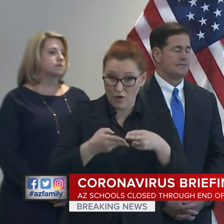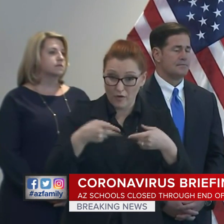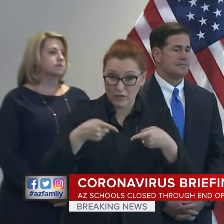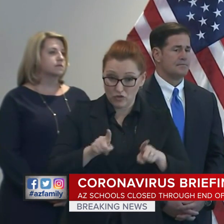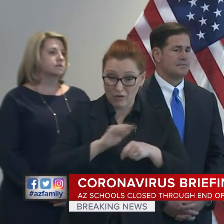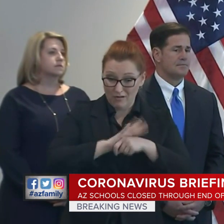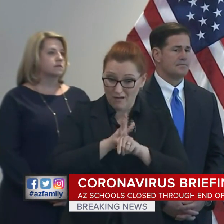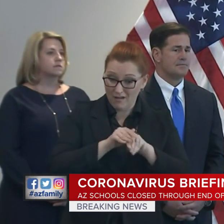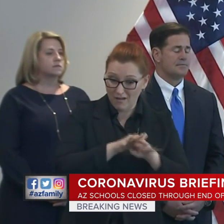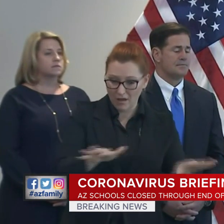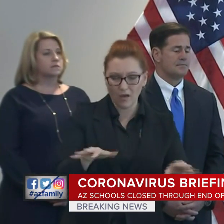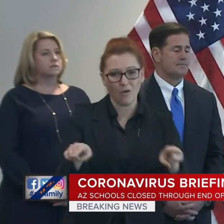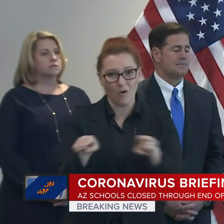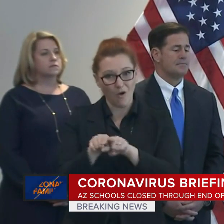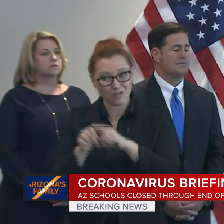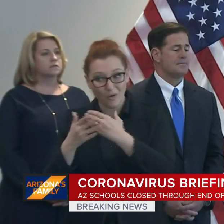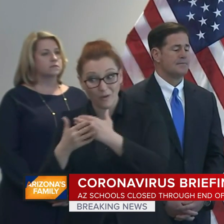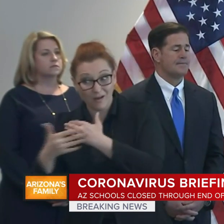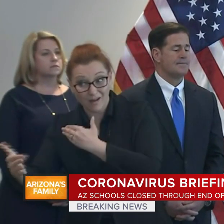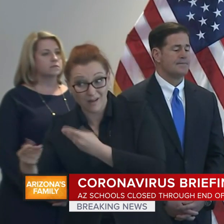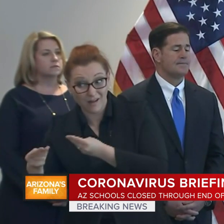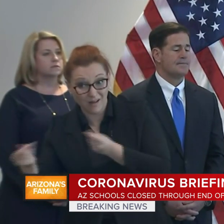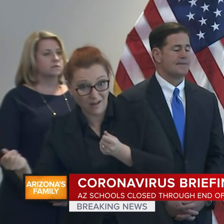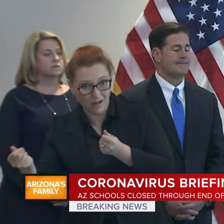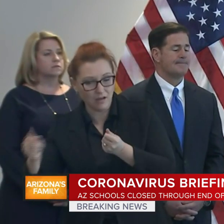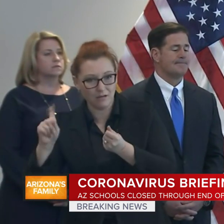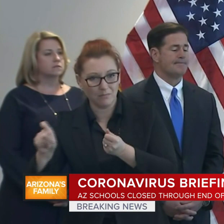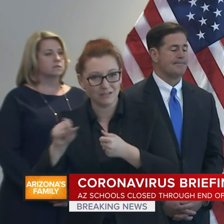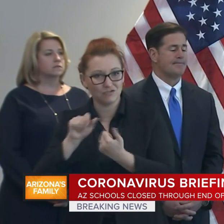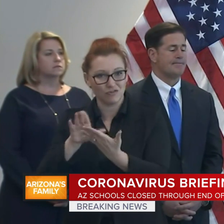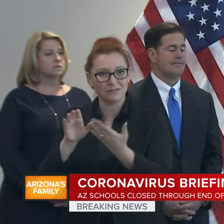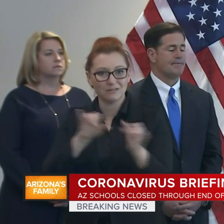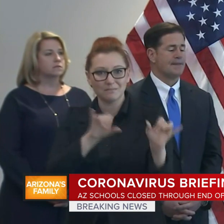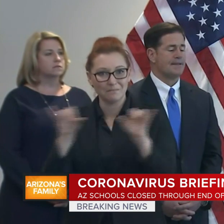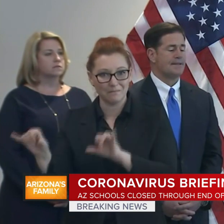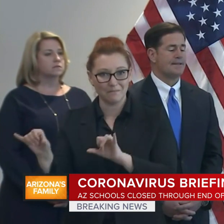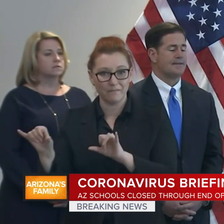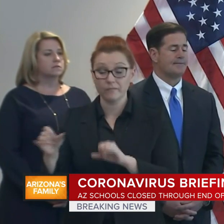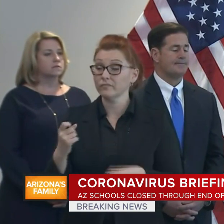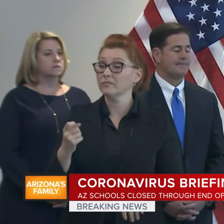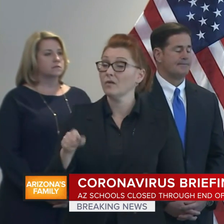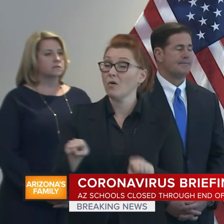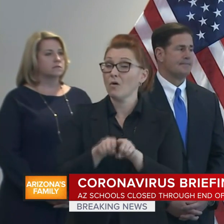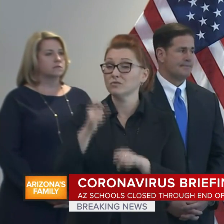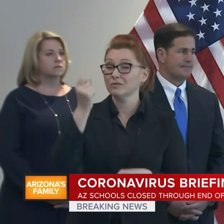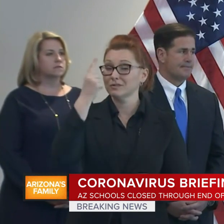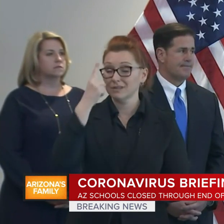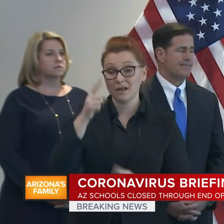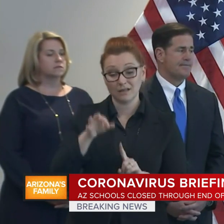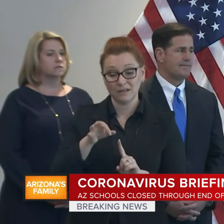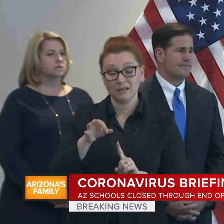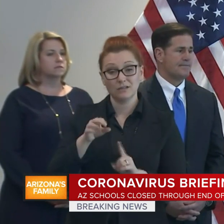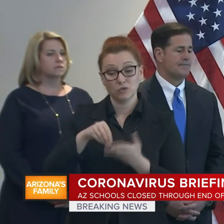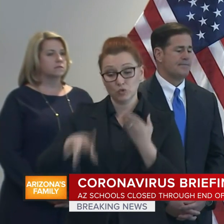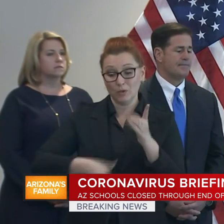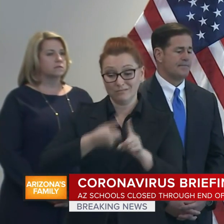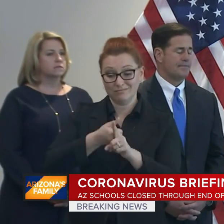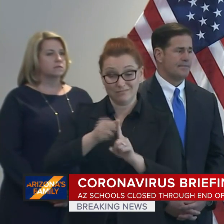I am also very concerned by the extra burden school closures place on our students with special needs and their families.